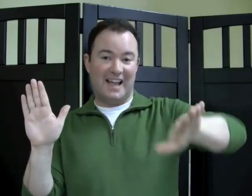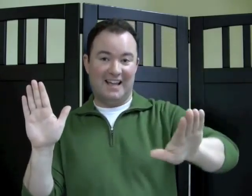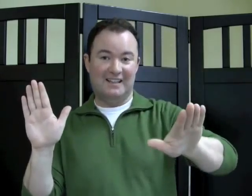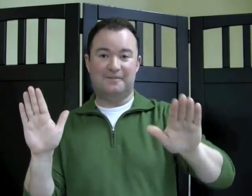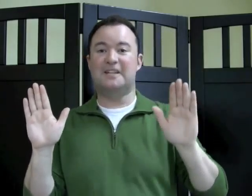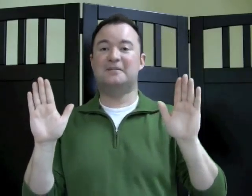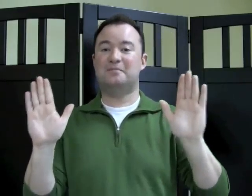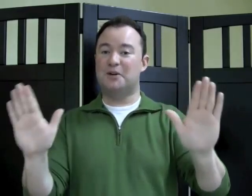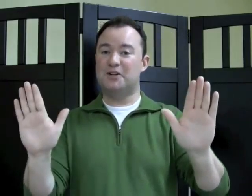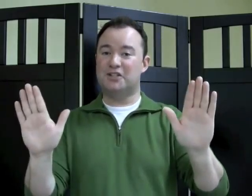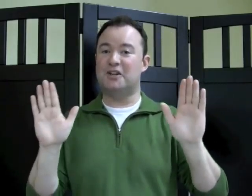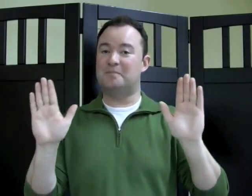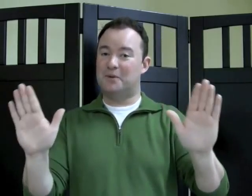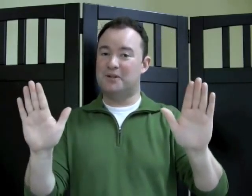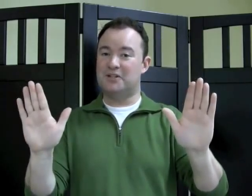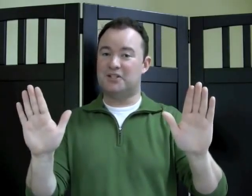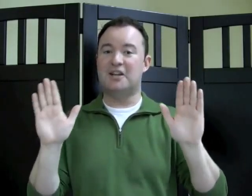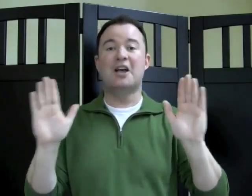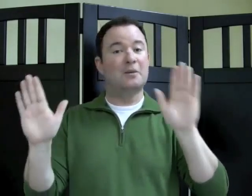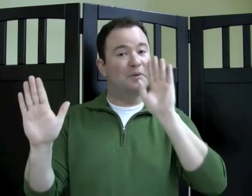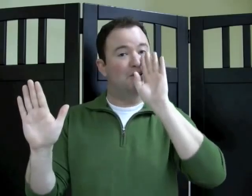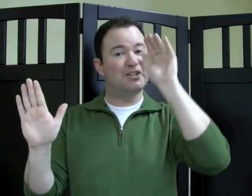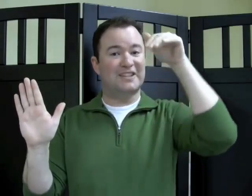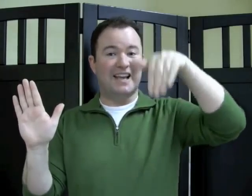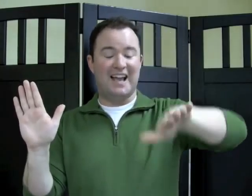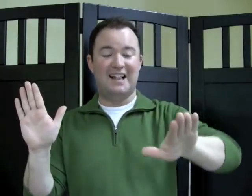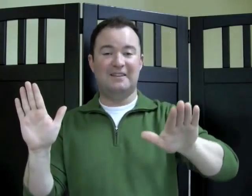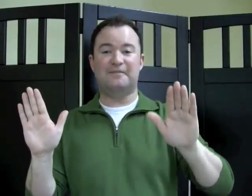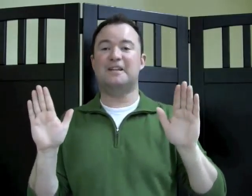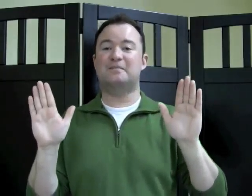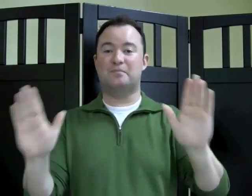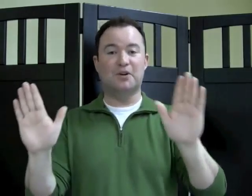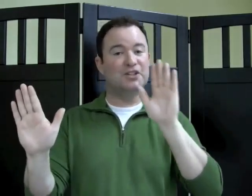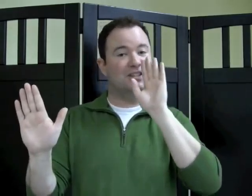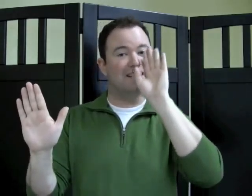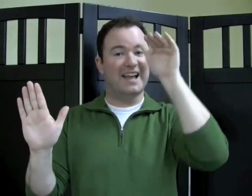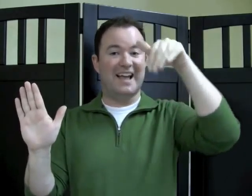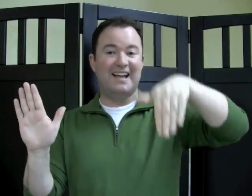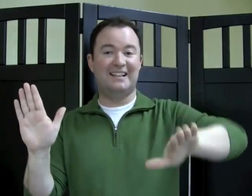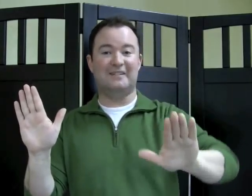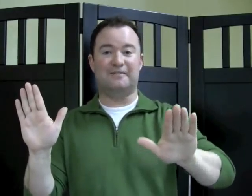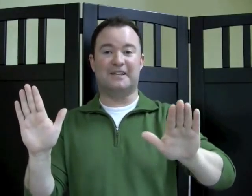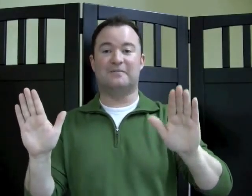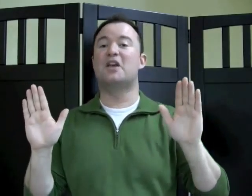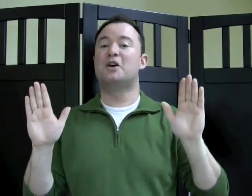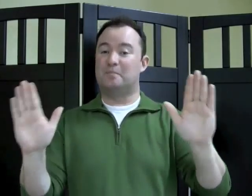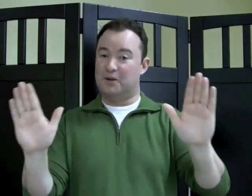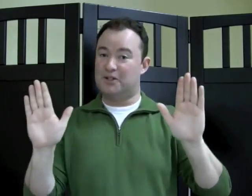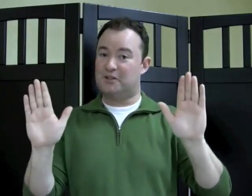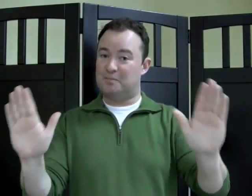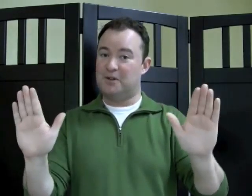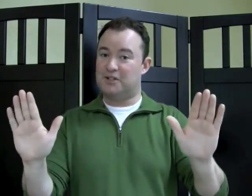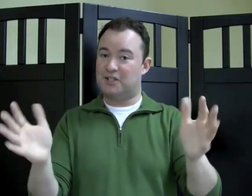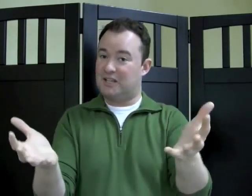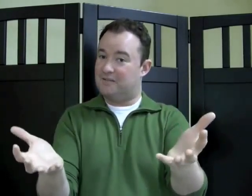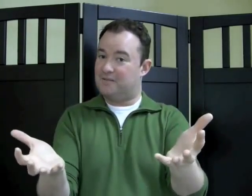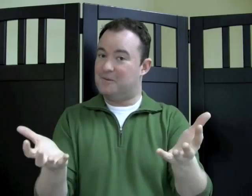elephant. Push, push, push the elephant. Push the elephant. Push, push. If you